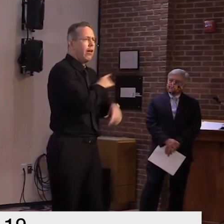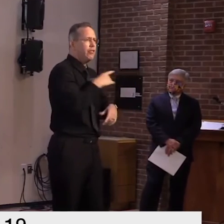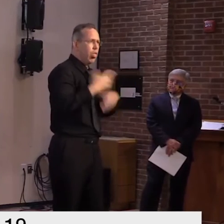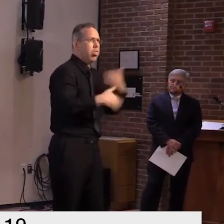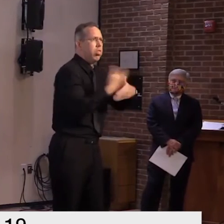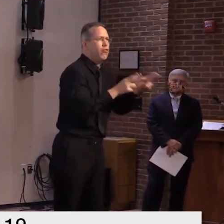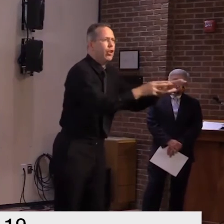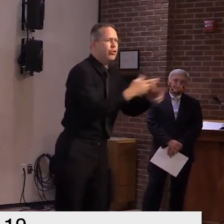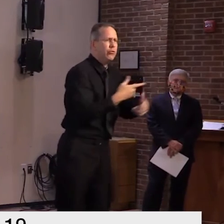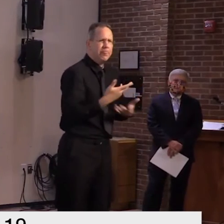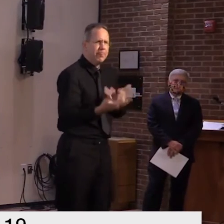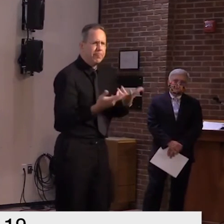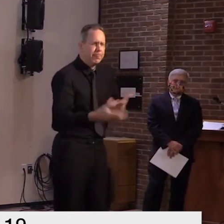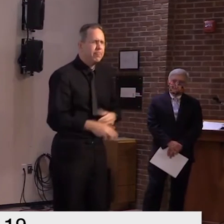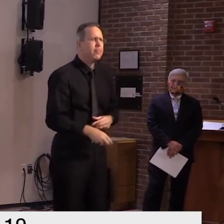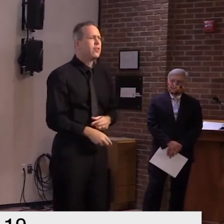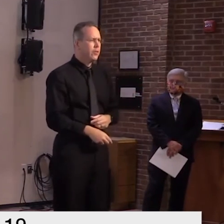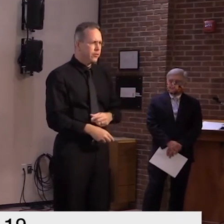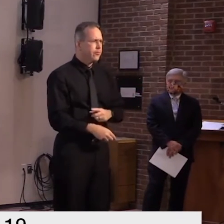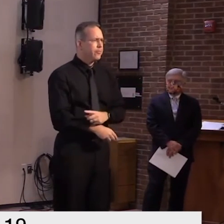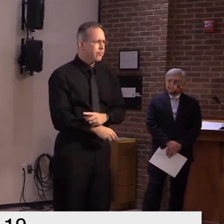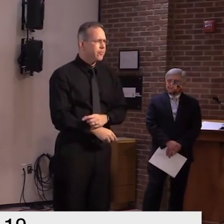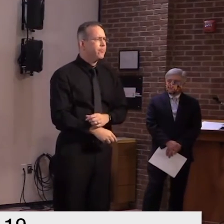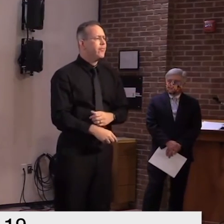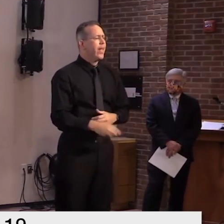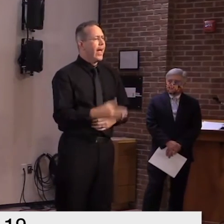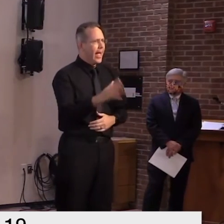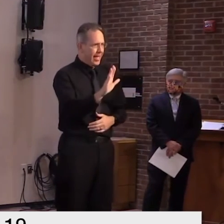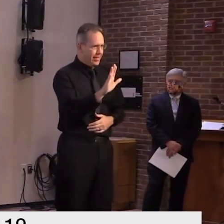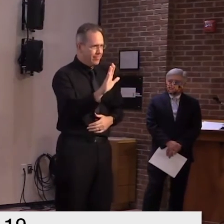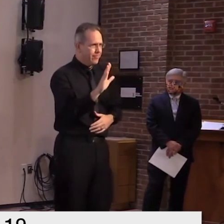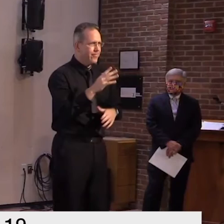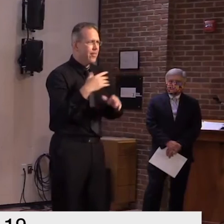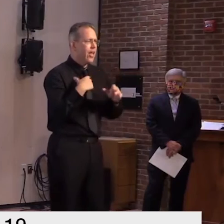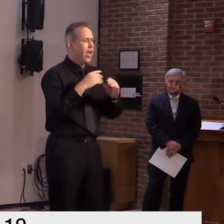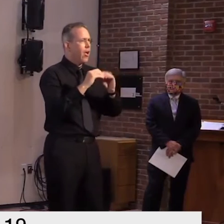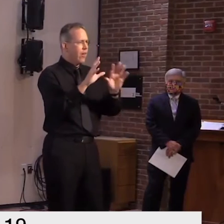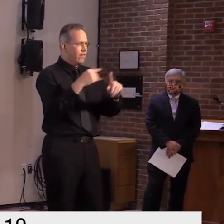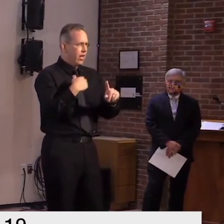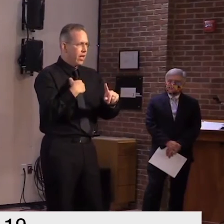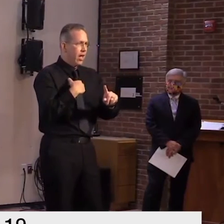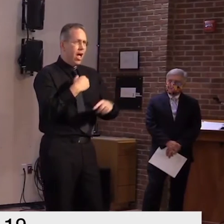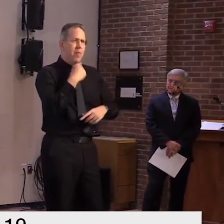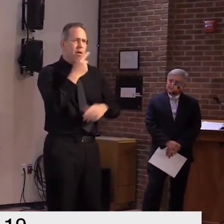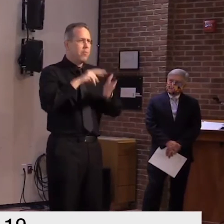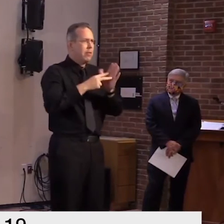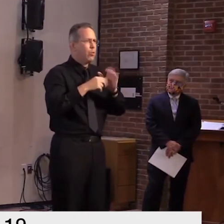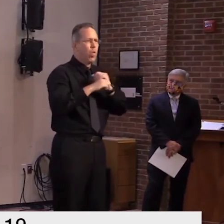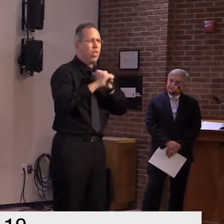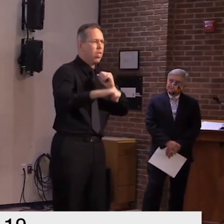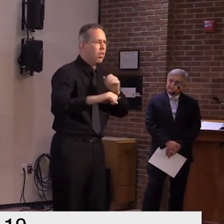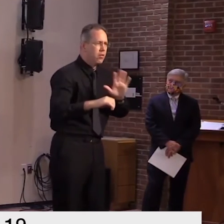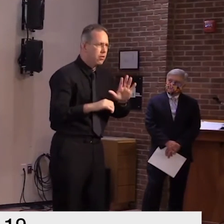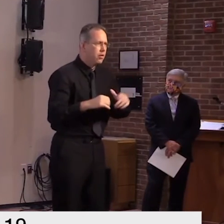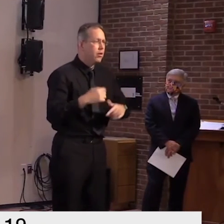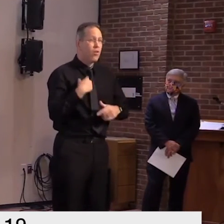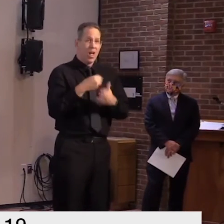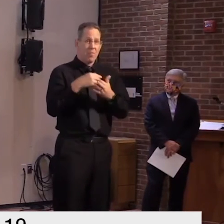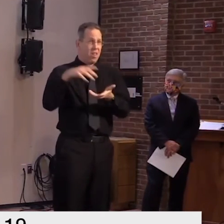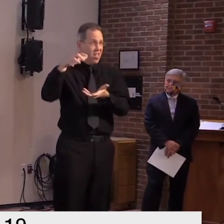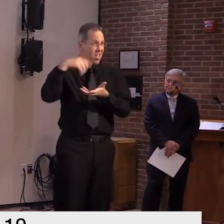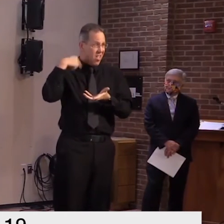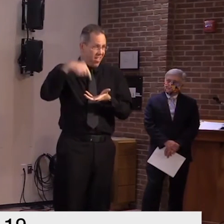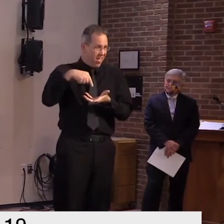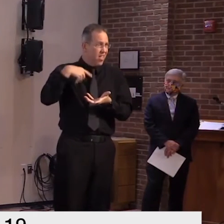again i want to rise about that we should uh you know utilize our energy uh uh and uh and focus on on the virus